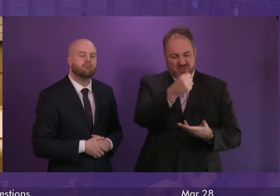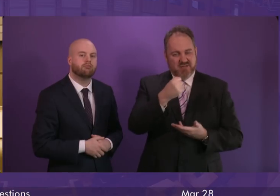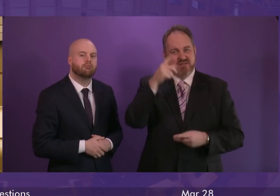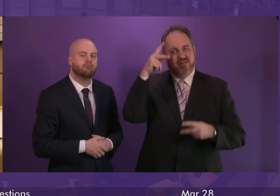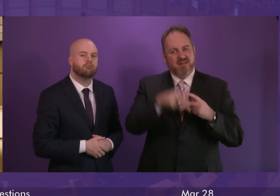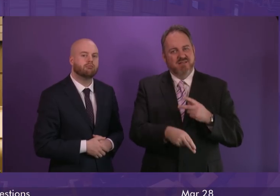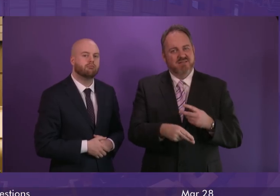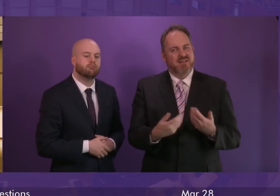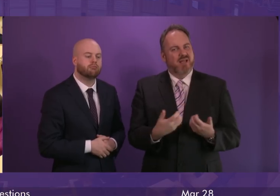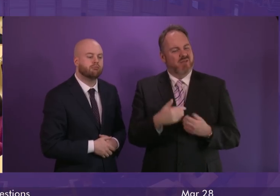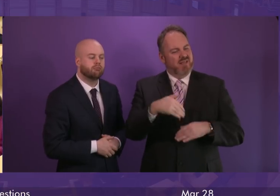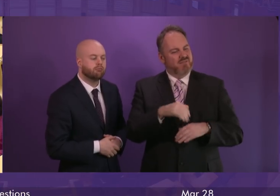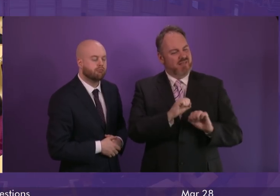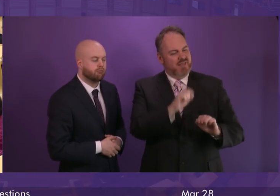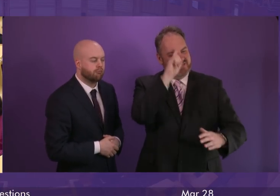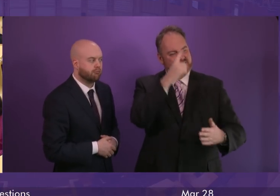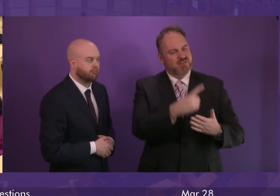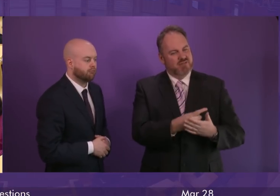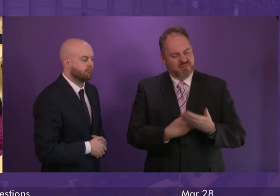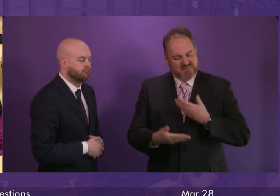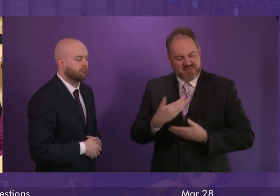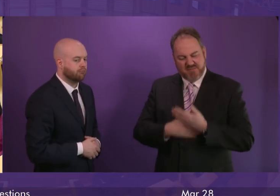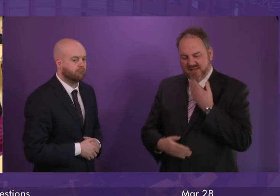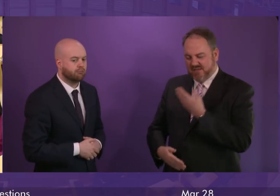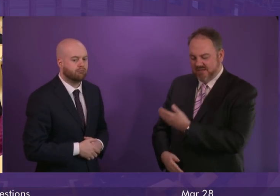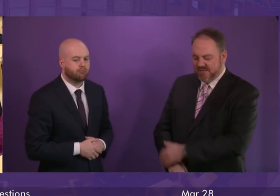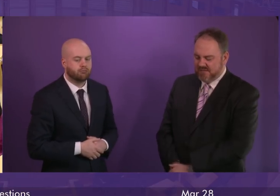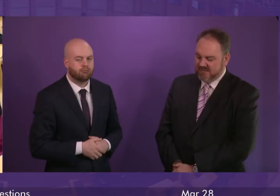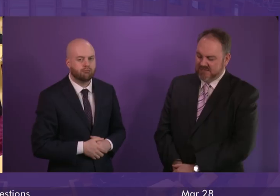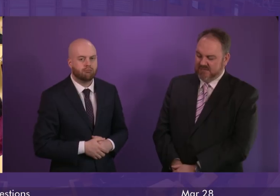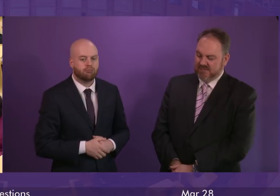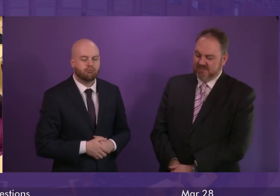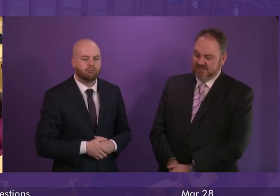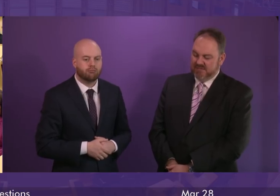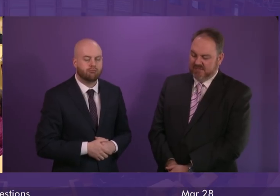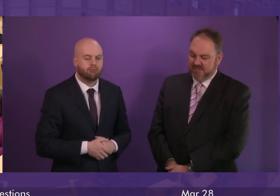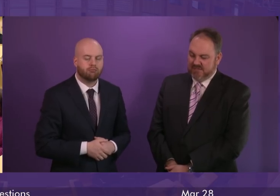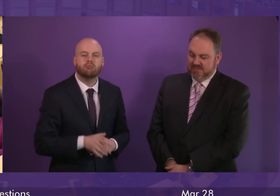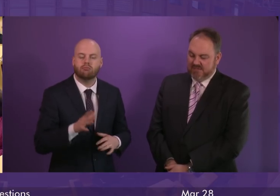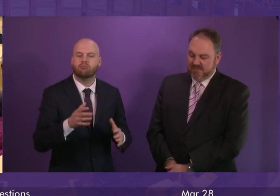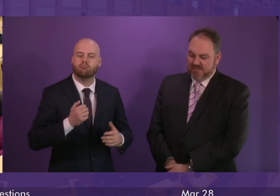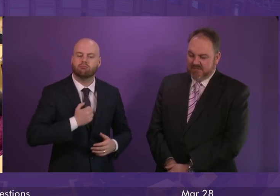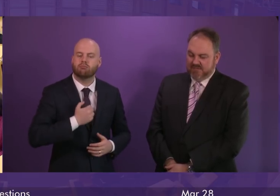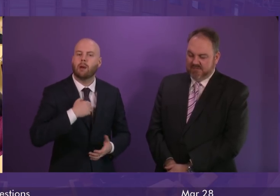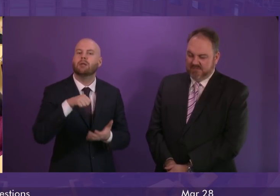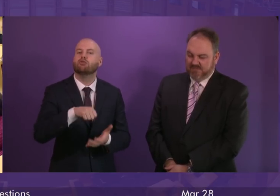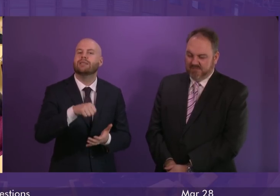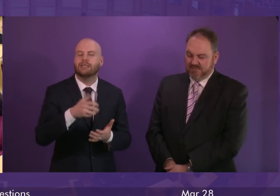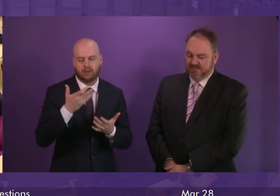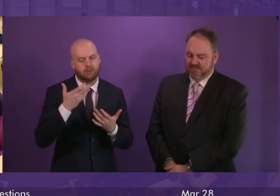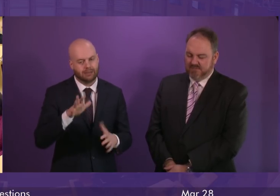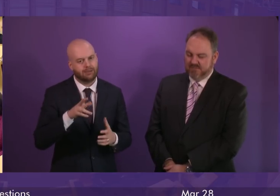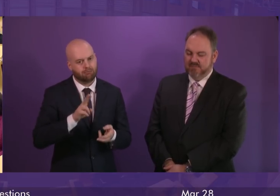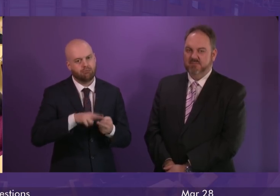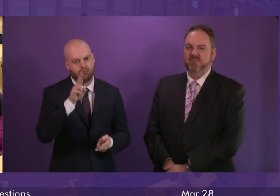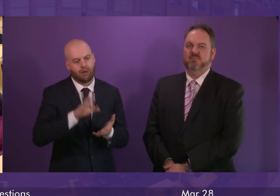played in that decision? First Minister. Well, of course, we have in our budget overall, we've increased funding